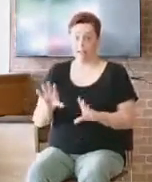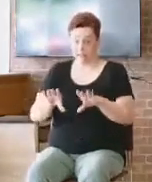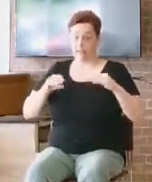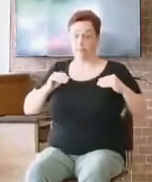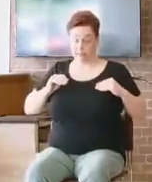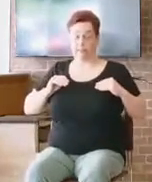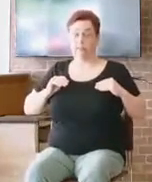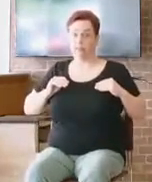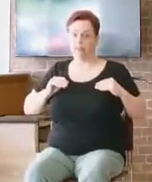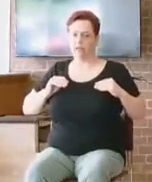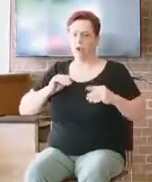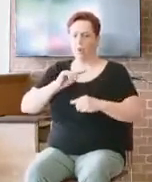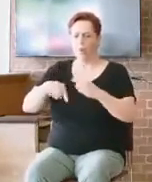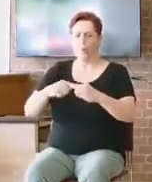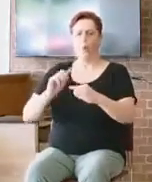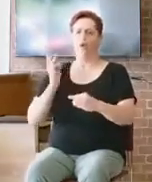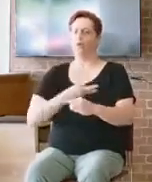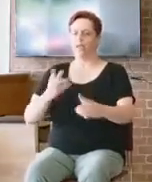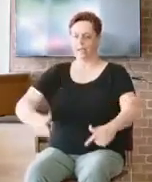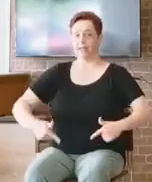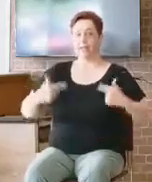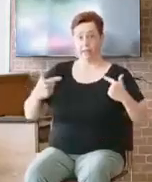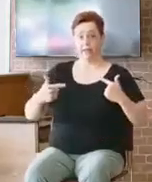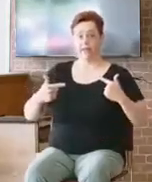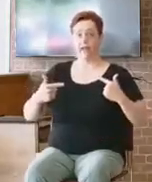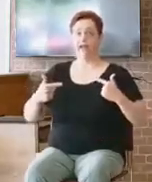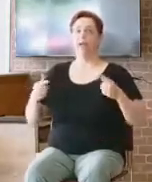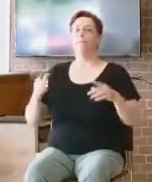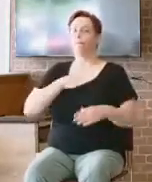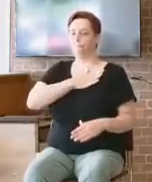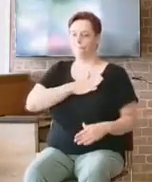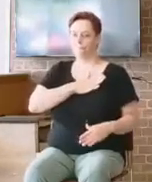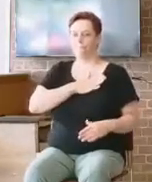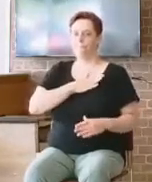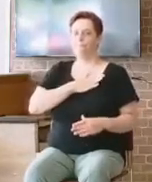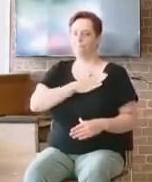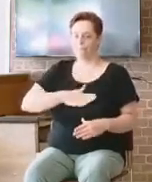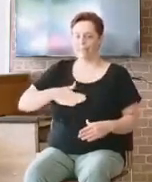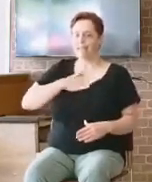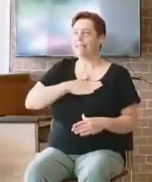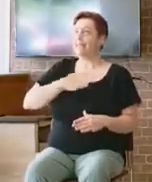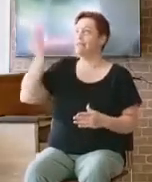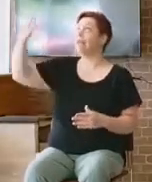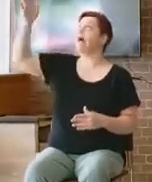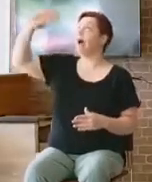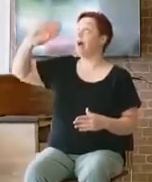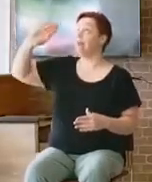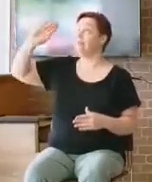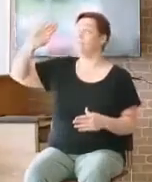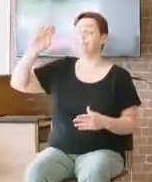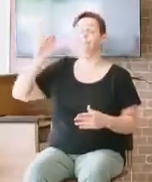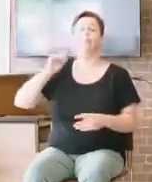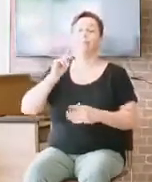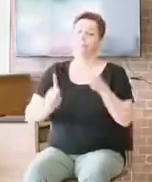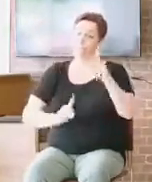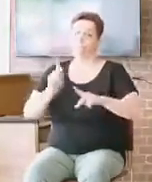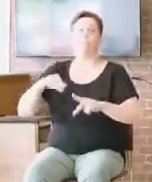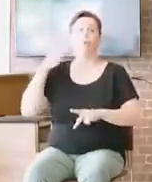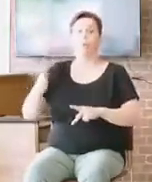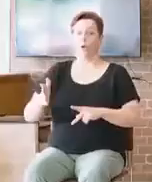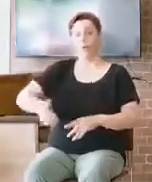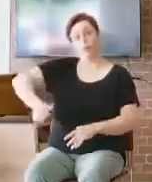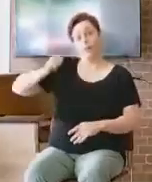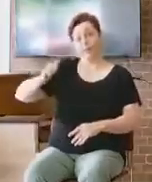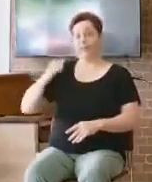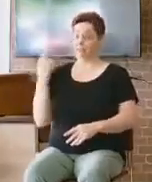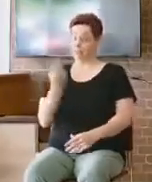When you live a life that is pleasing to God, here's the thing. People are going to reject us. But they're not rejecting